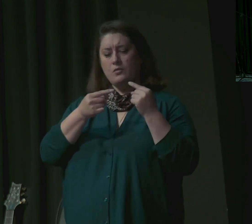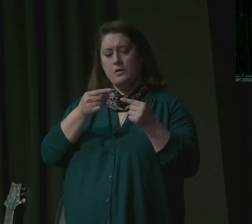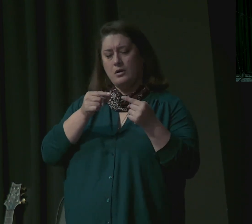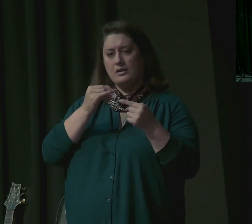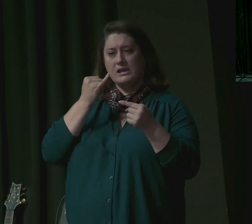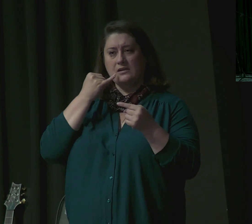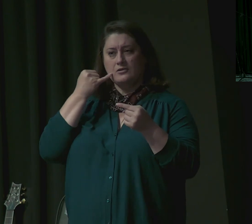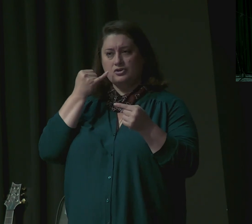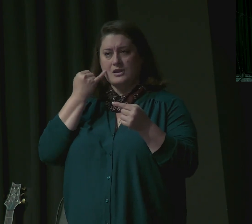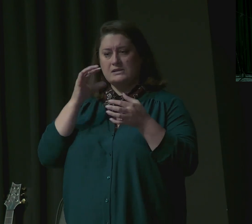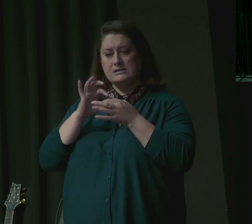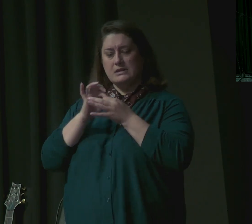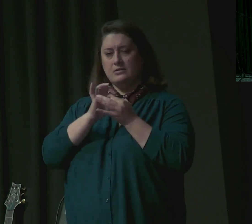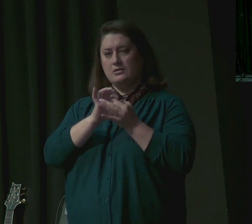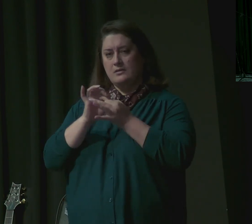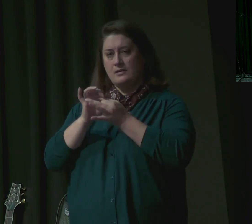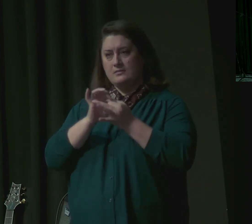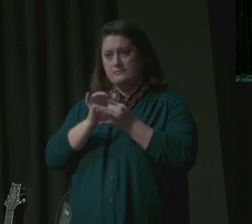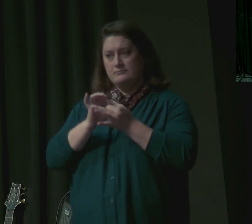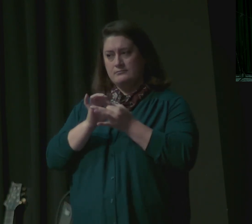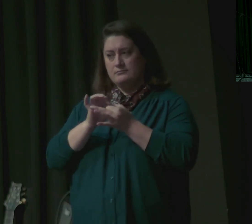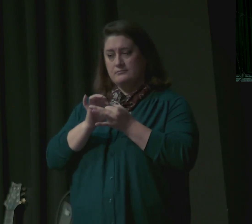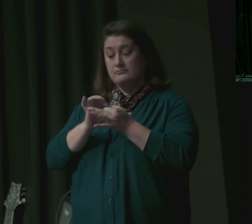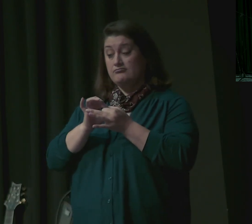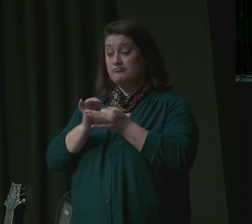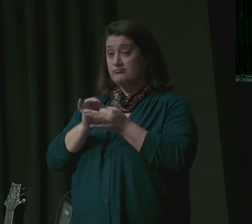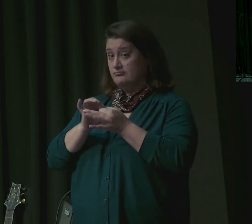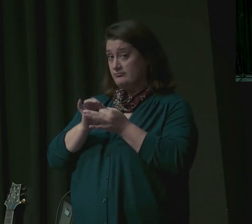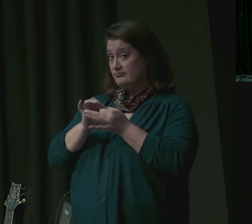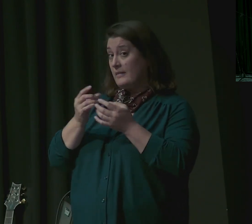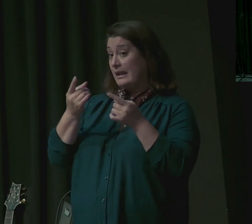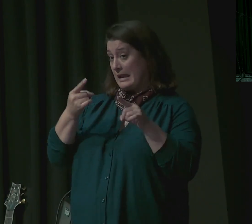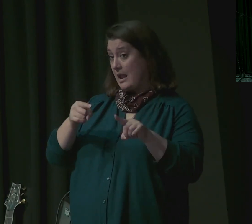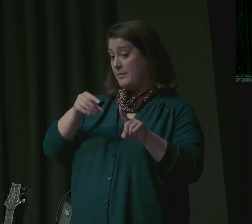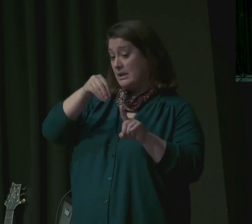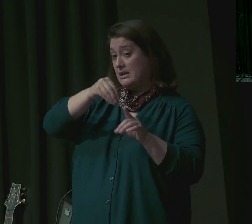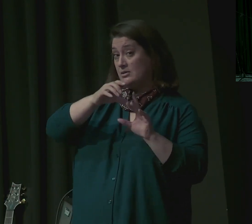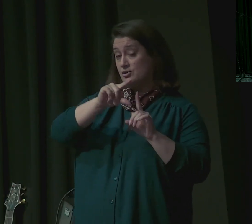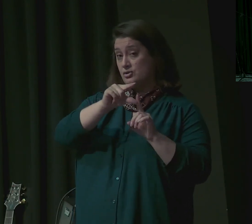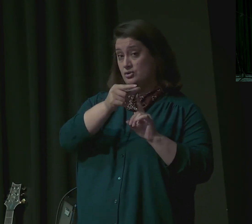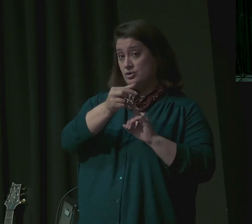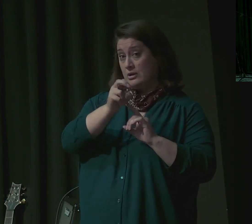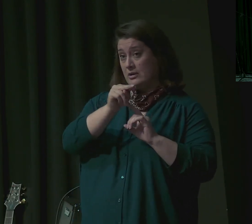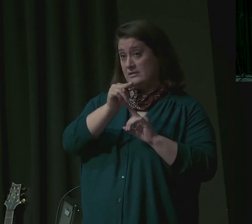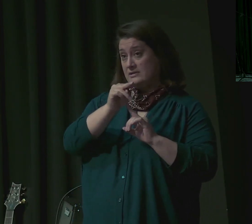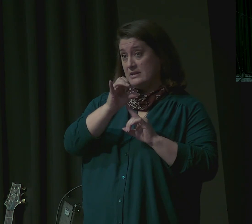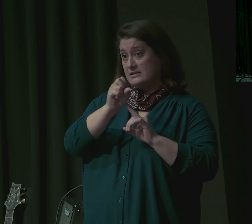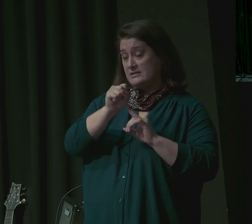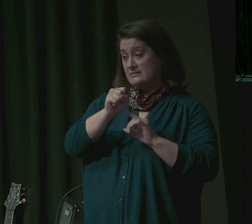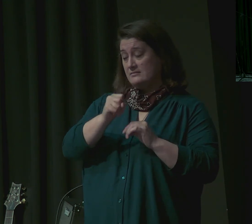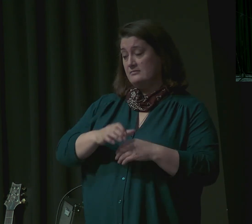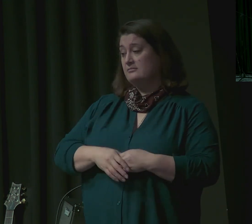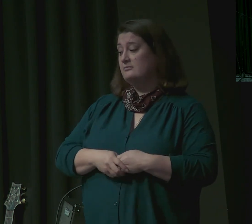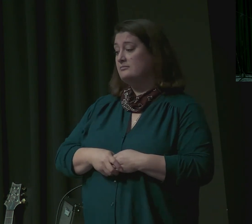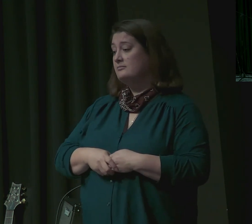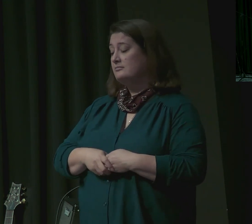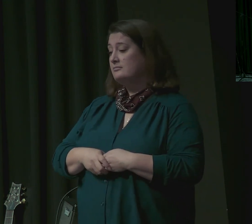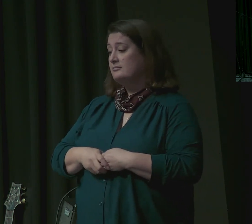unfolded around Joseph and his brothers jealousy can ruin relationships destroy families and